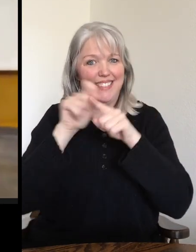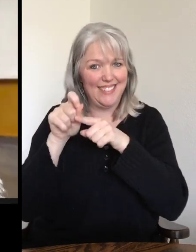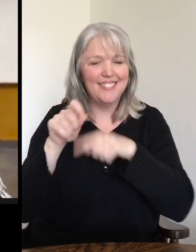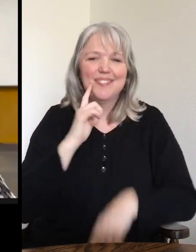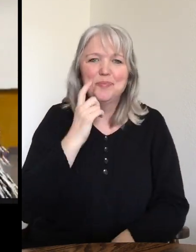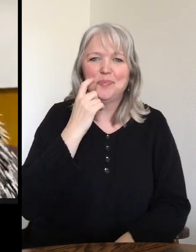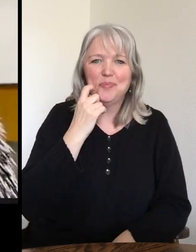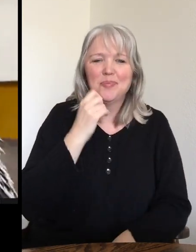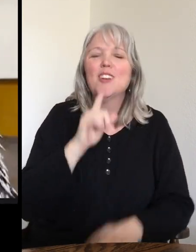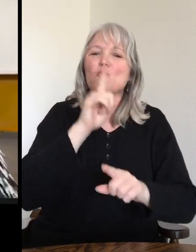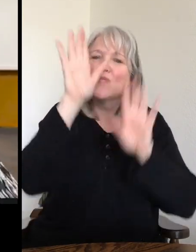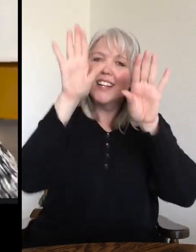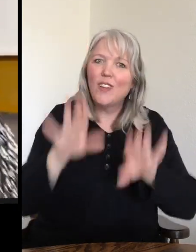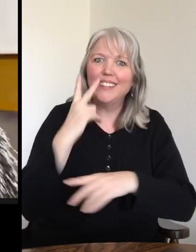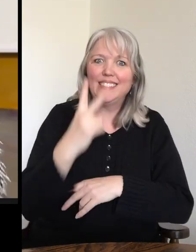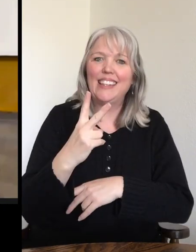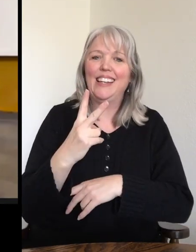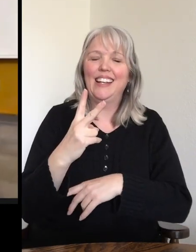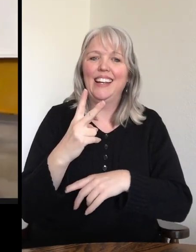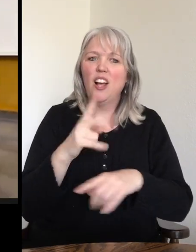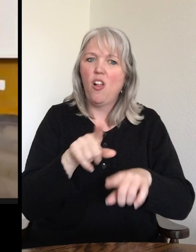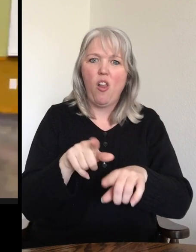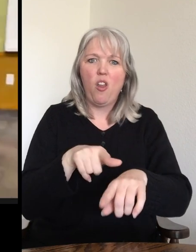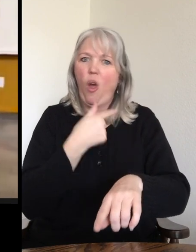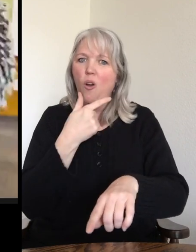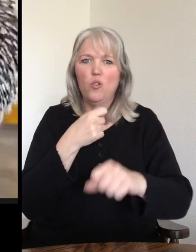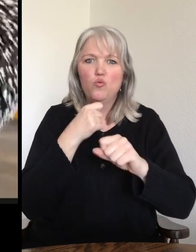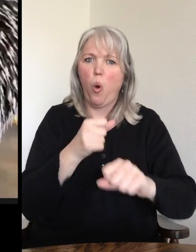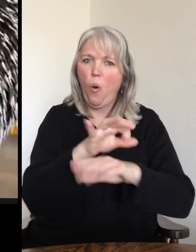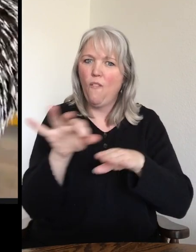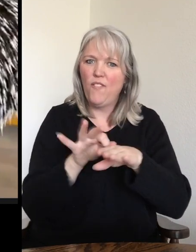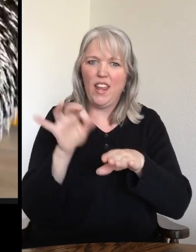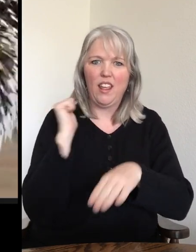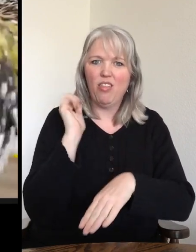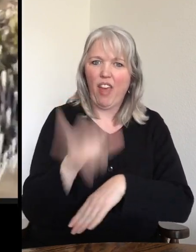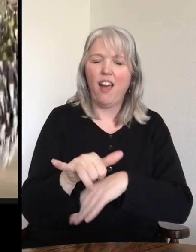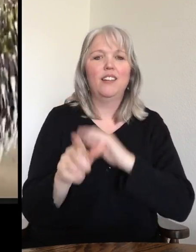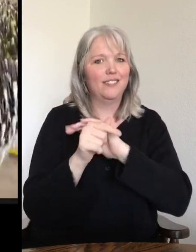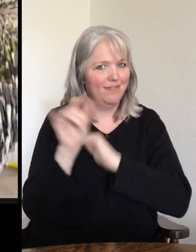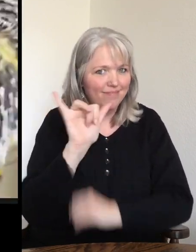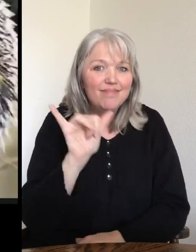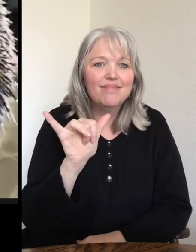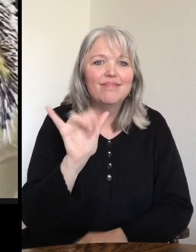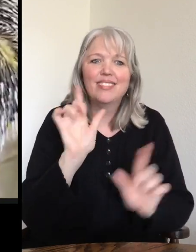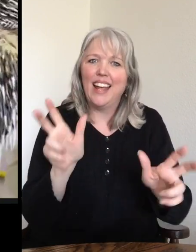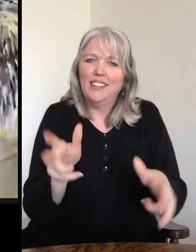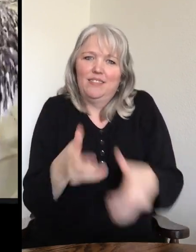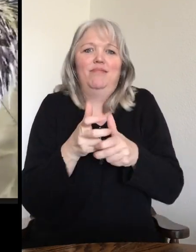This is a great way for you guys to see how long and strong his back feet are, as well as that tail. He can hang on to